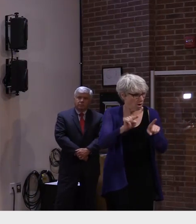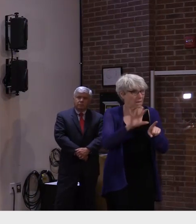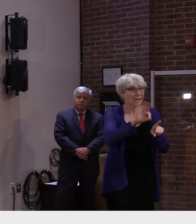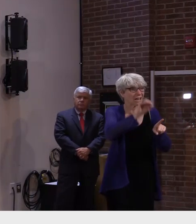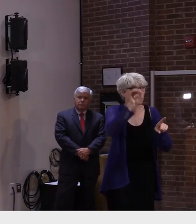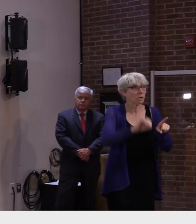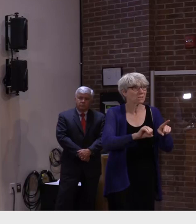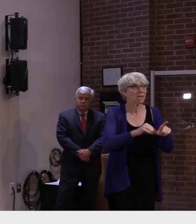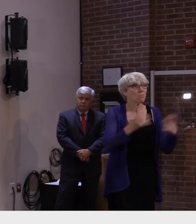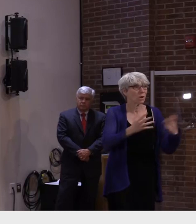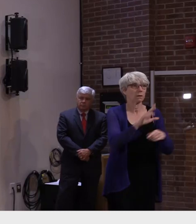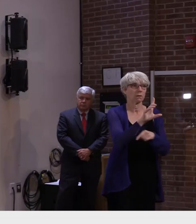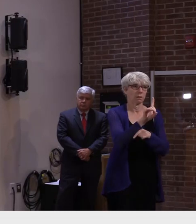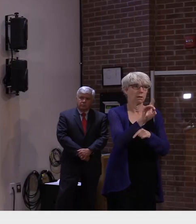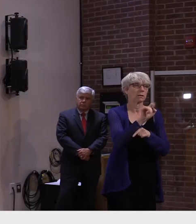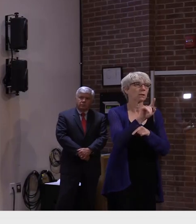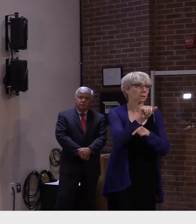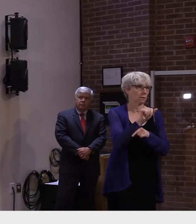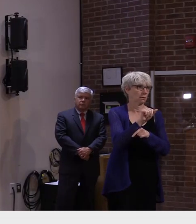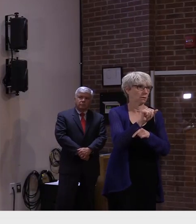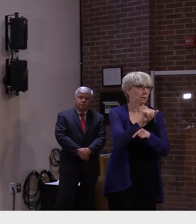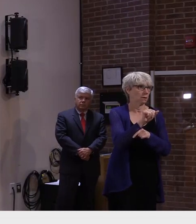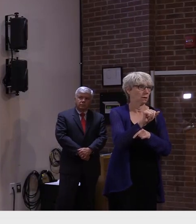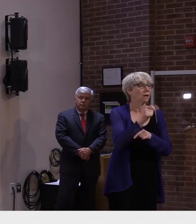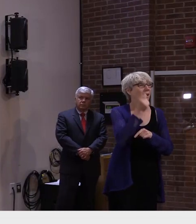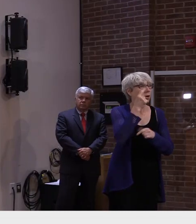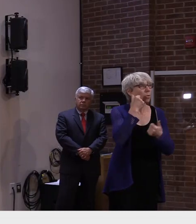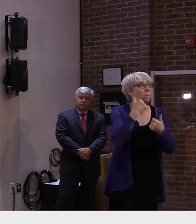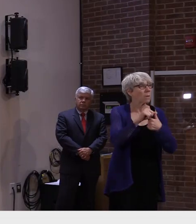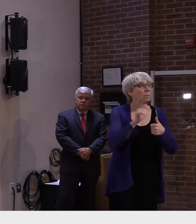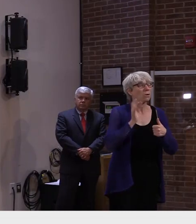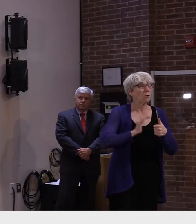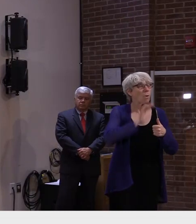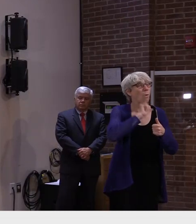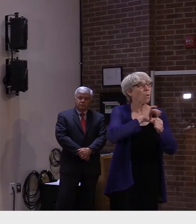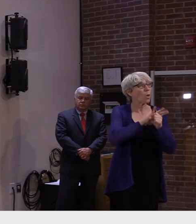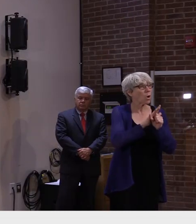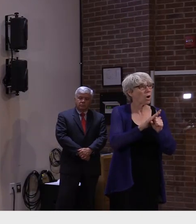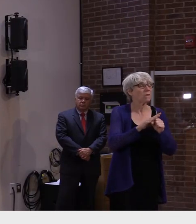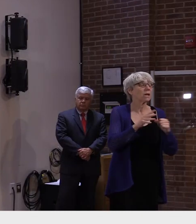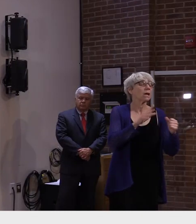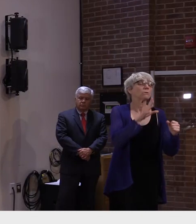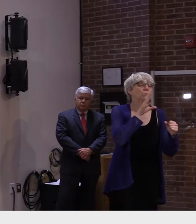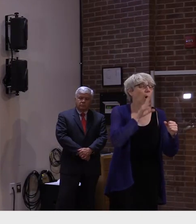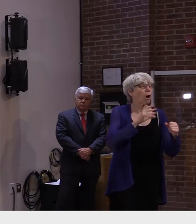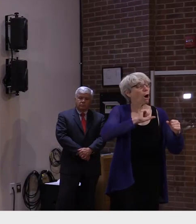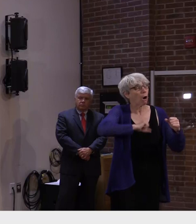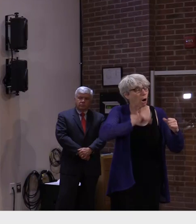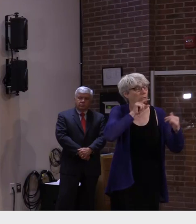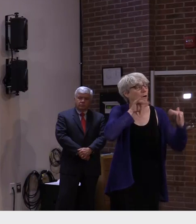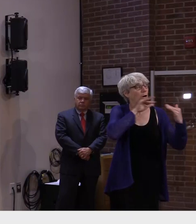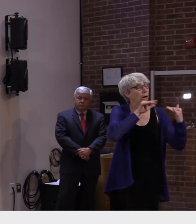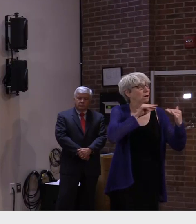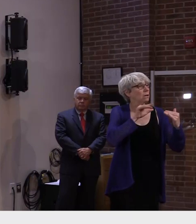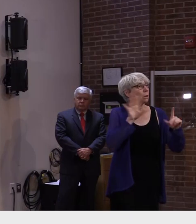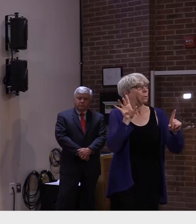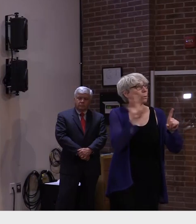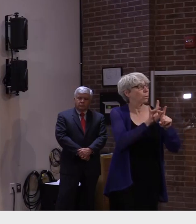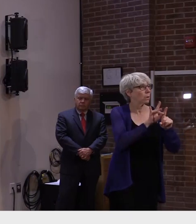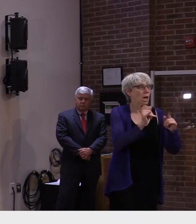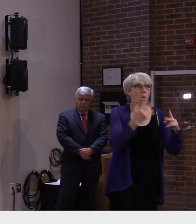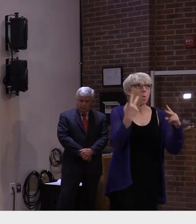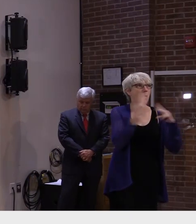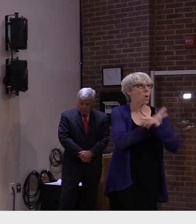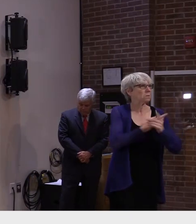that of the original strain it's quickly moving through our unvaccinated population causing cases to rise and